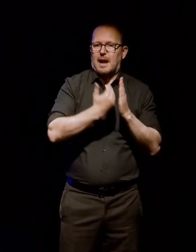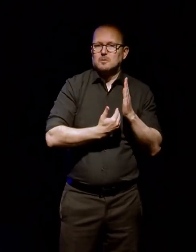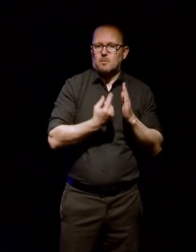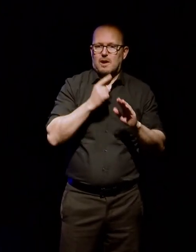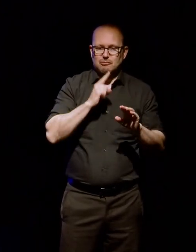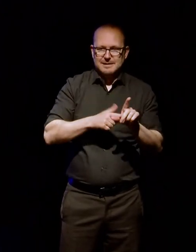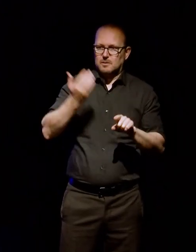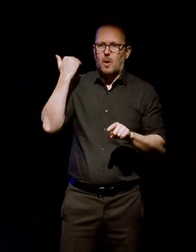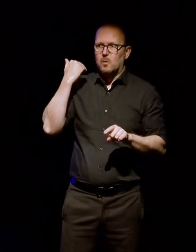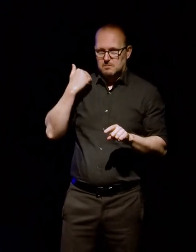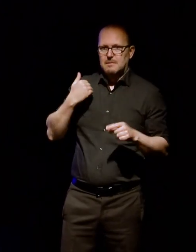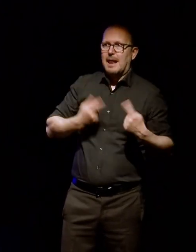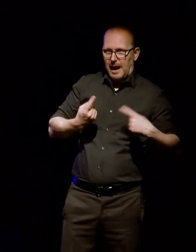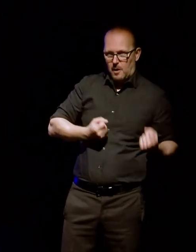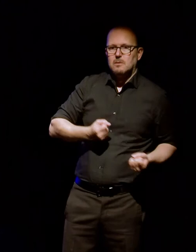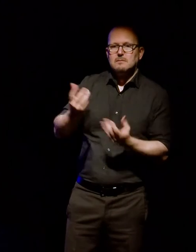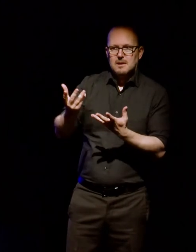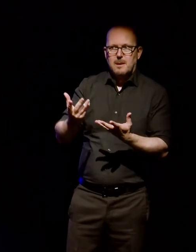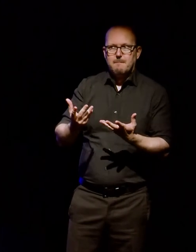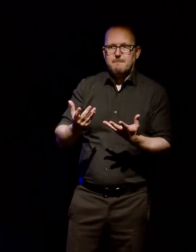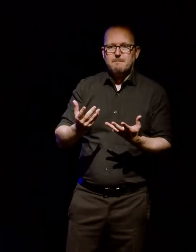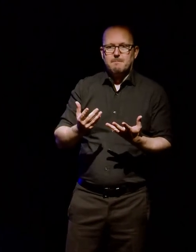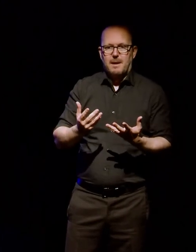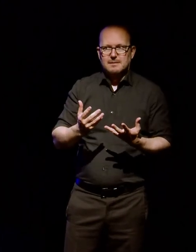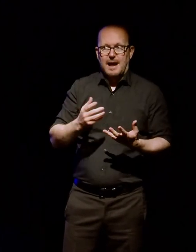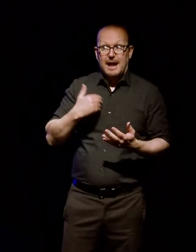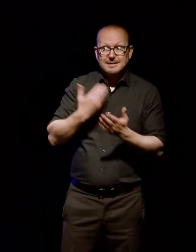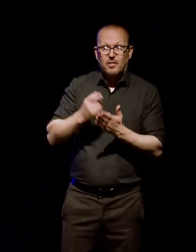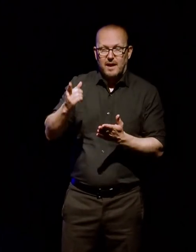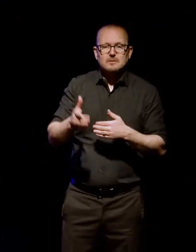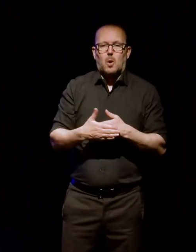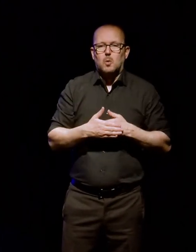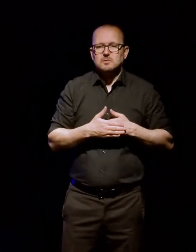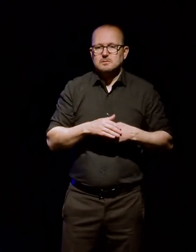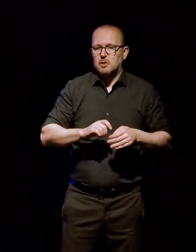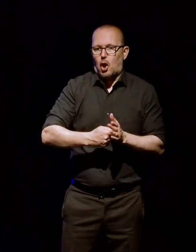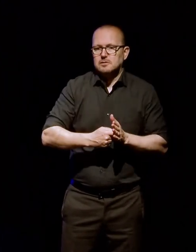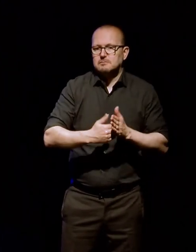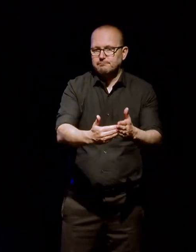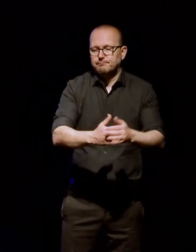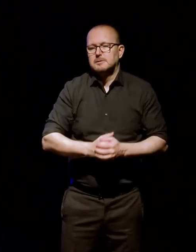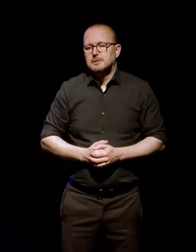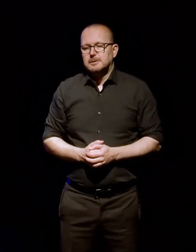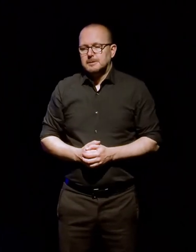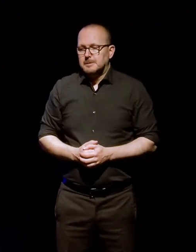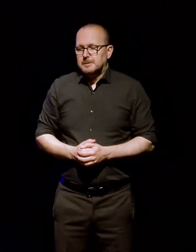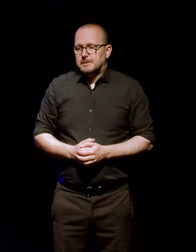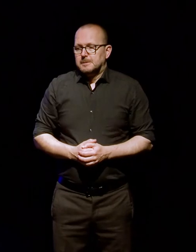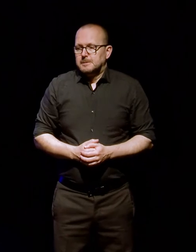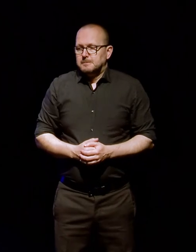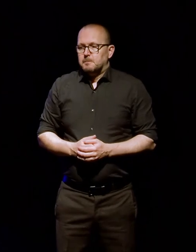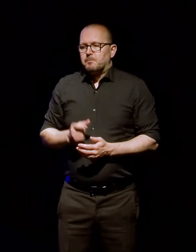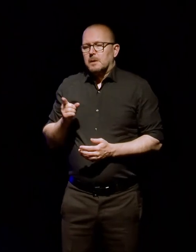of the thoughts behind that. Um, and, and what we wanted to do as part of this was really go through